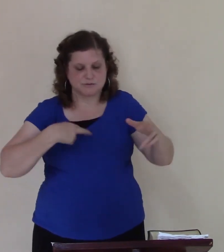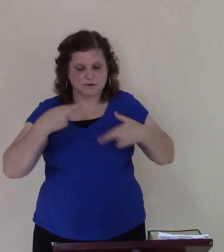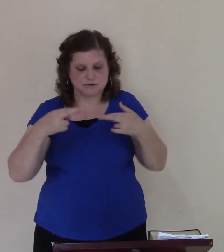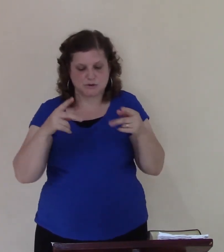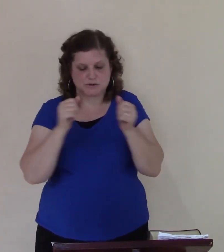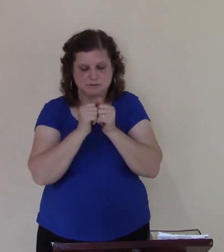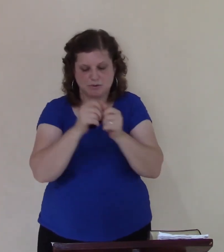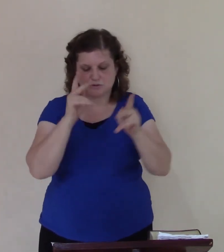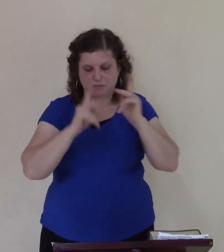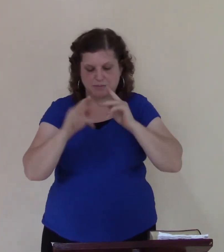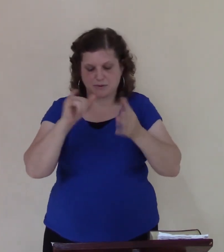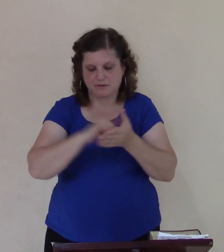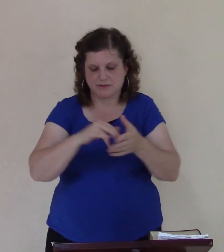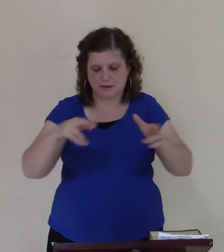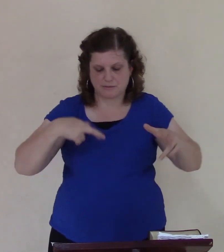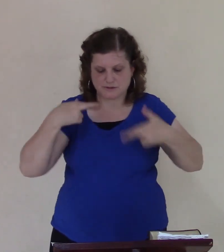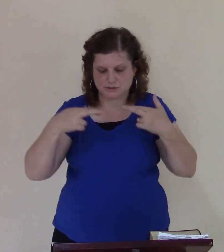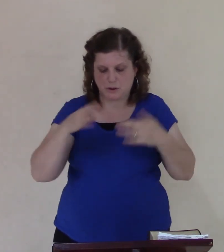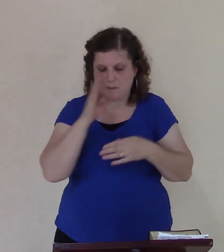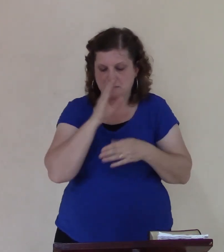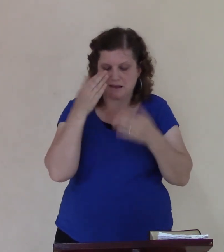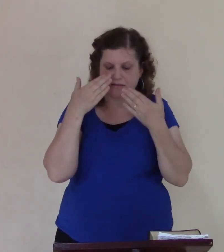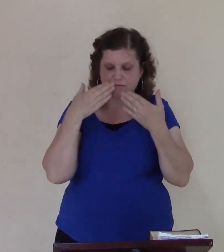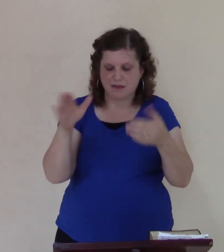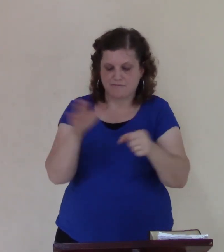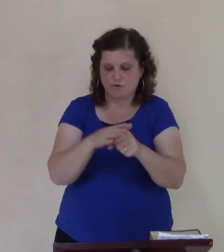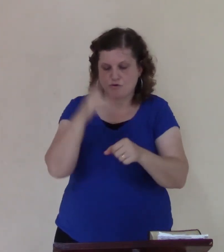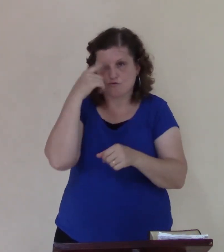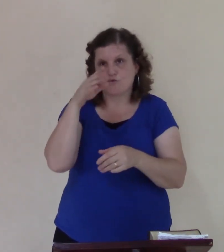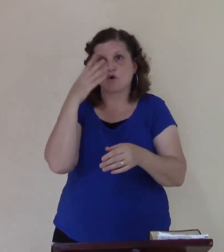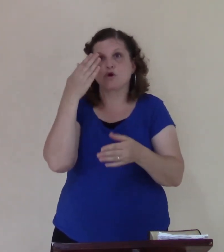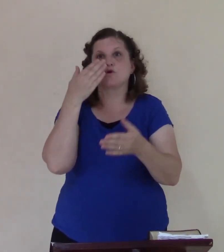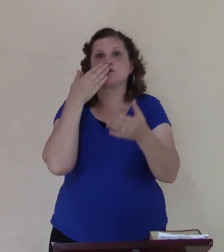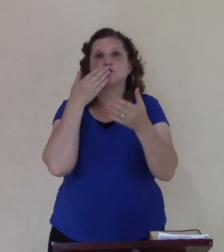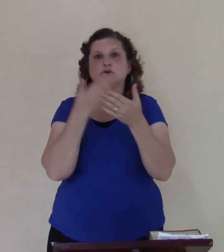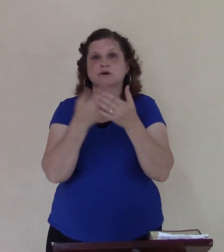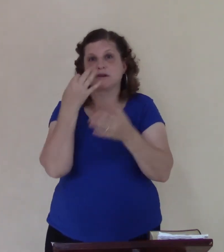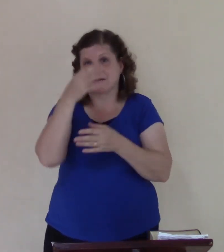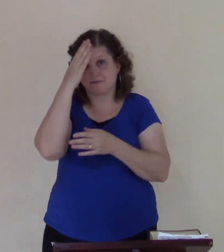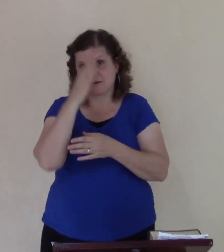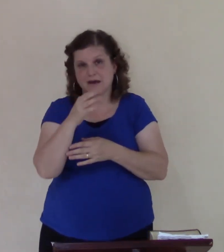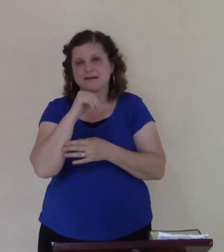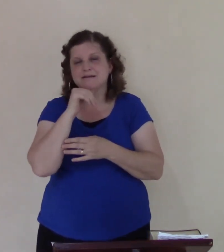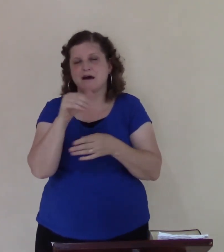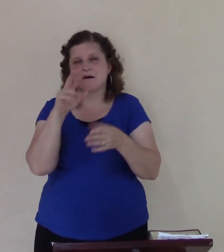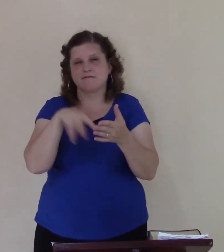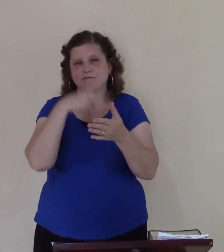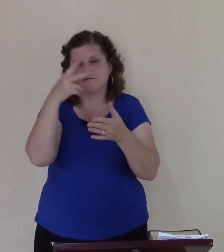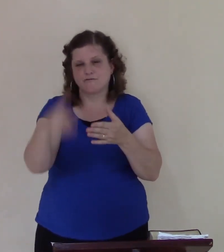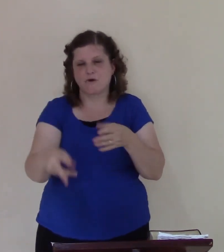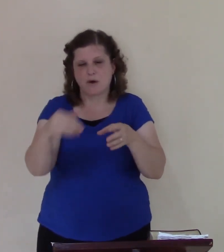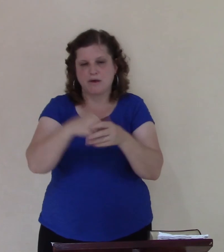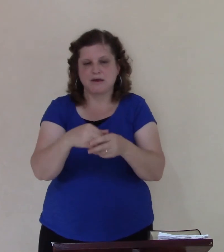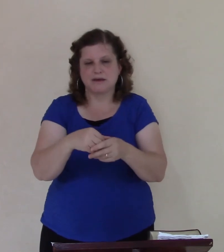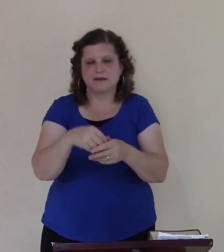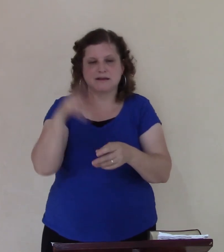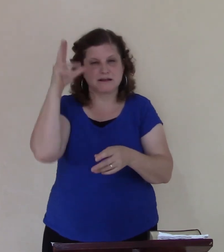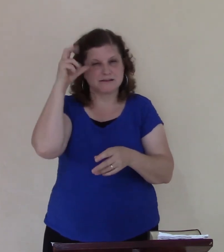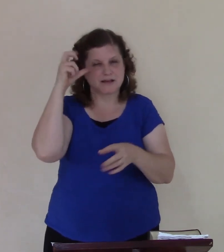let us be thankful for the goodness of God let us not fall into the devil's cramp which leads to anger to being separated by our